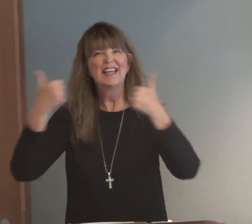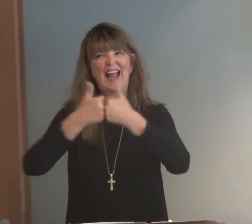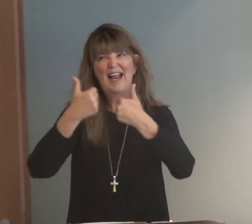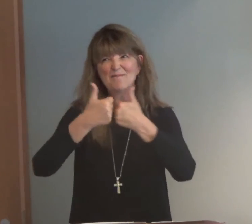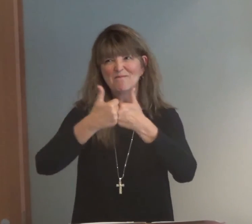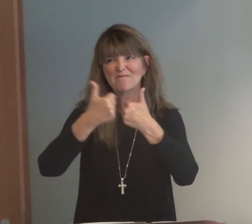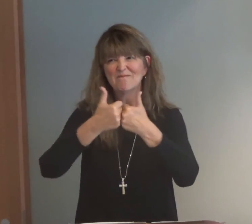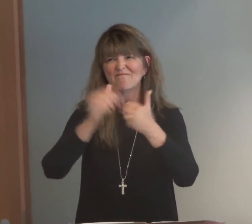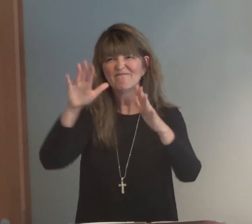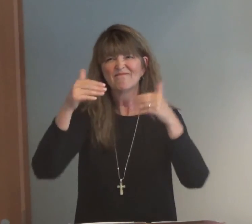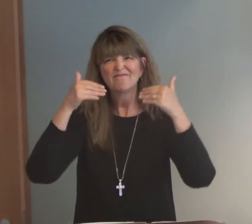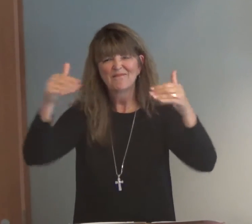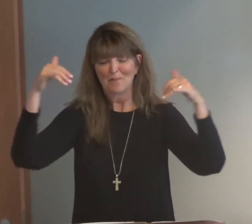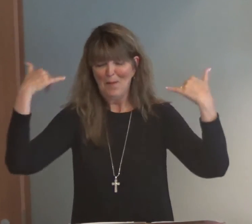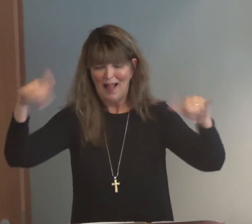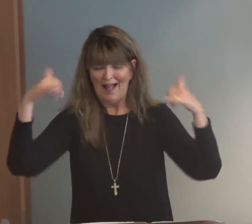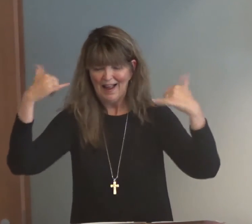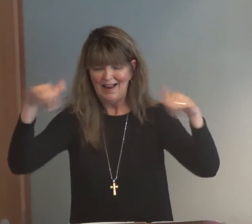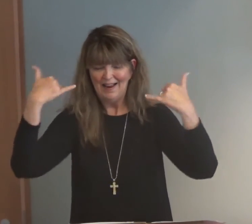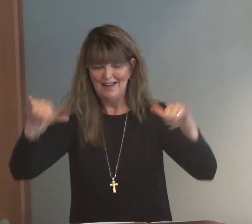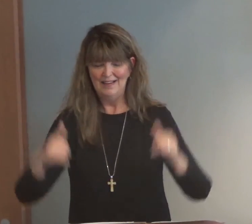Life is a game. Play it.